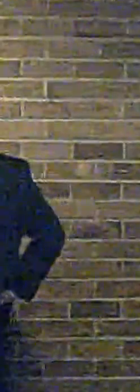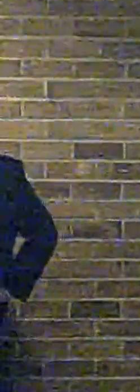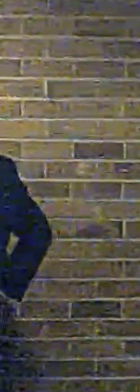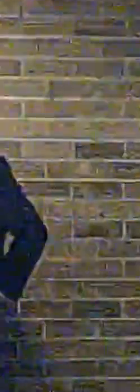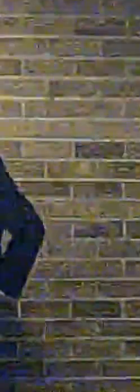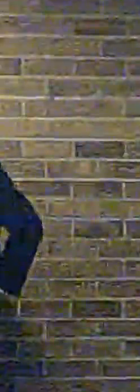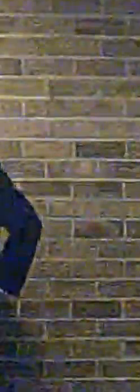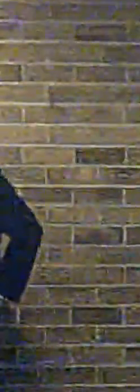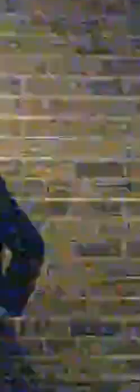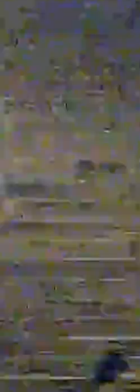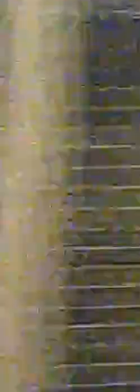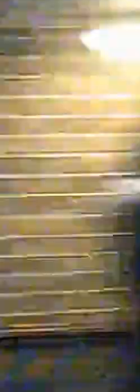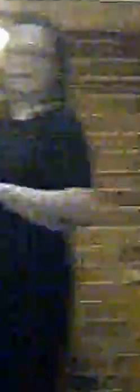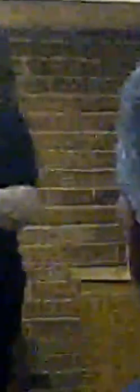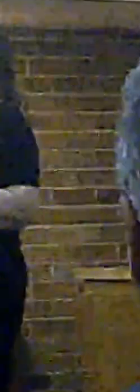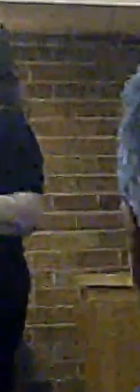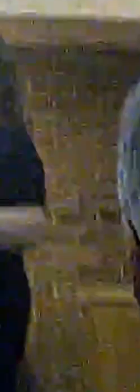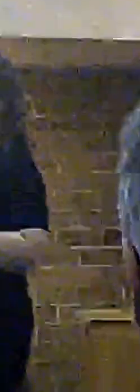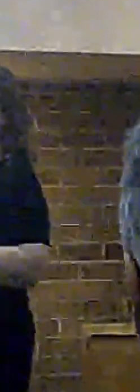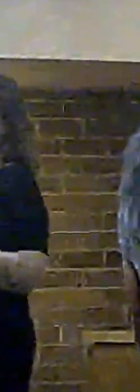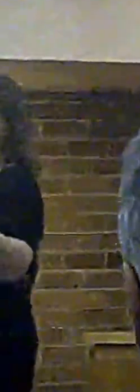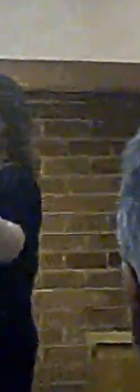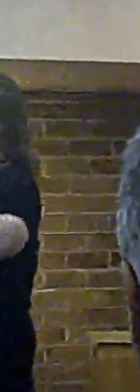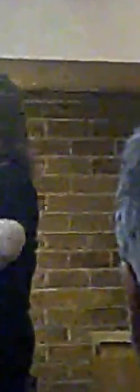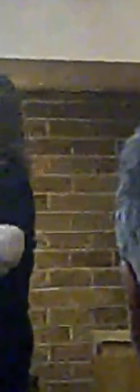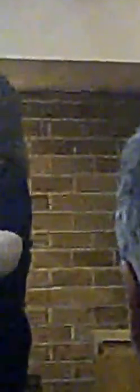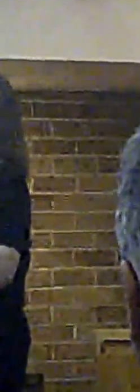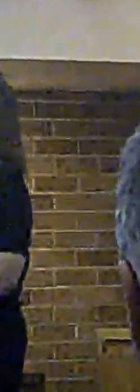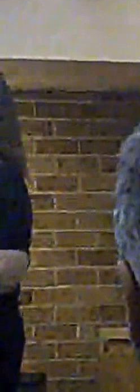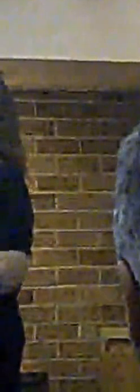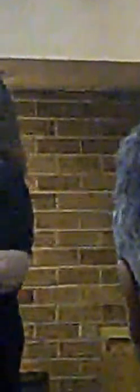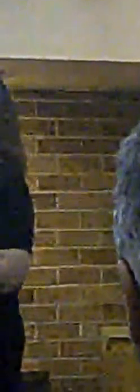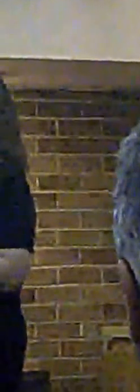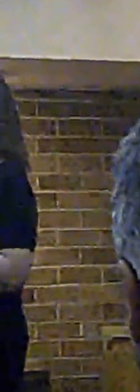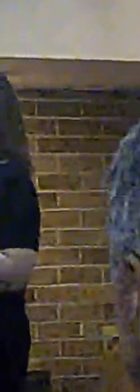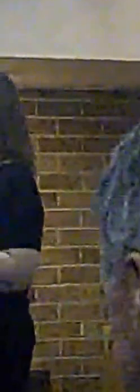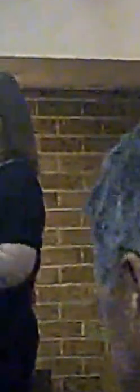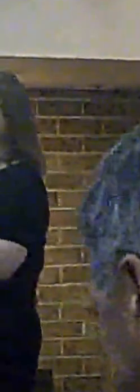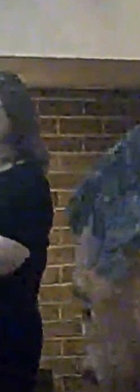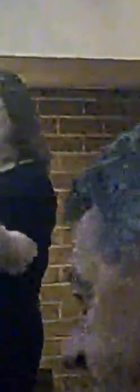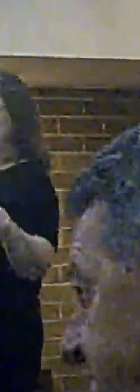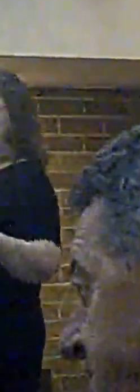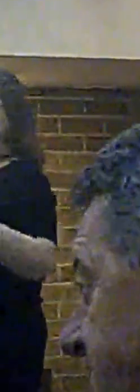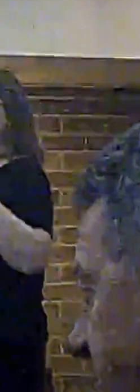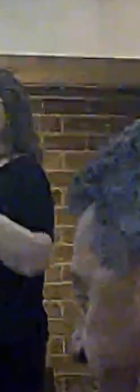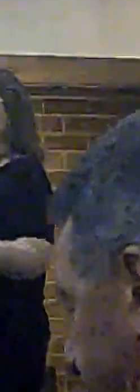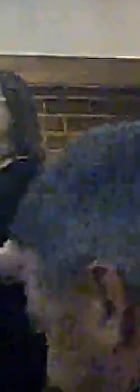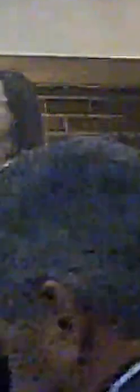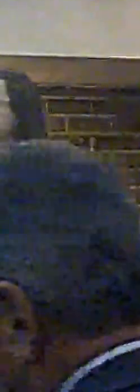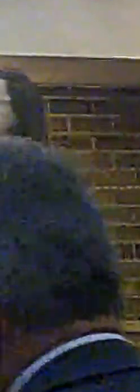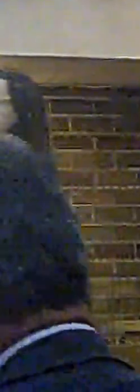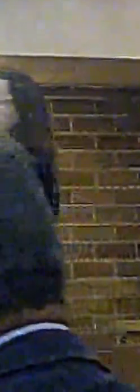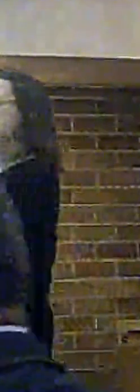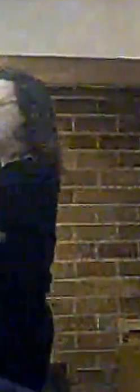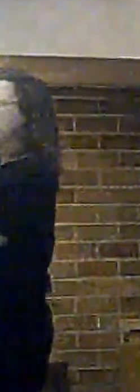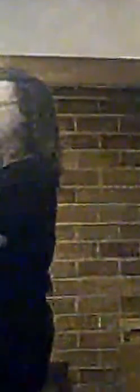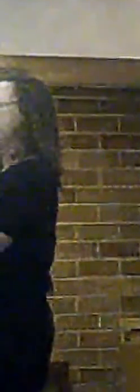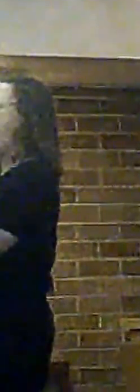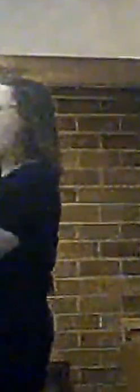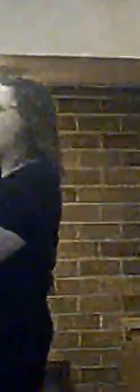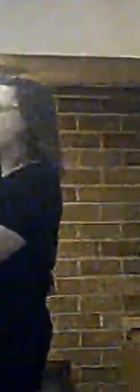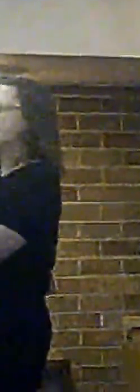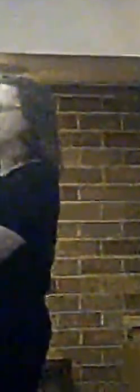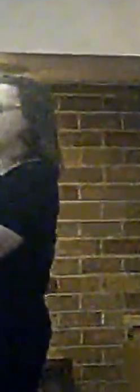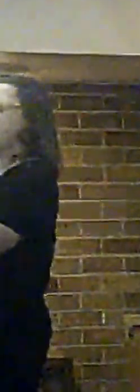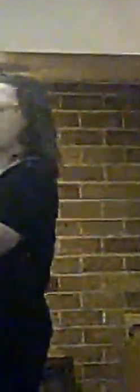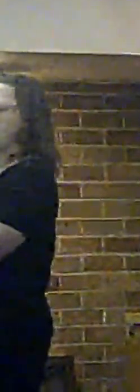Thank you very much for your attendance, and you can be assured that your views will be reported. don't believe